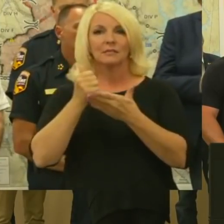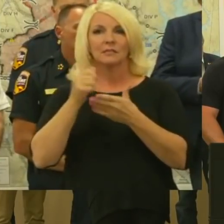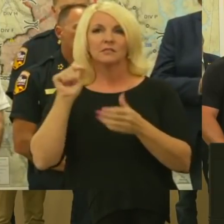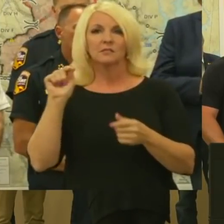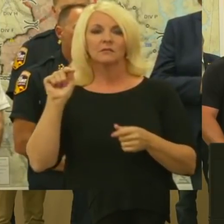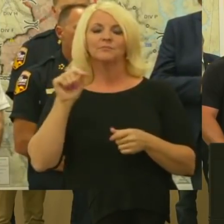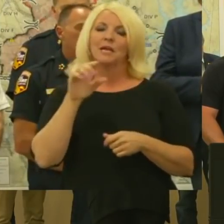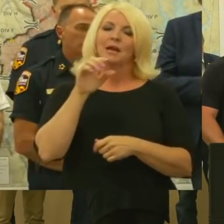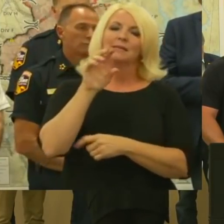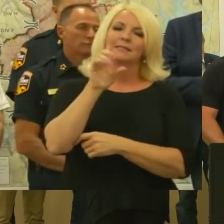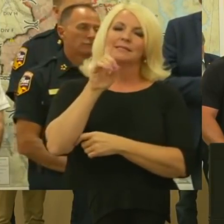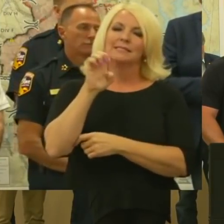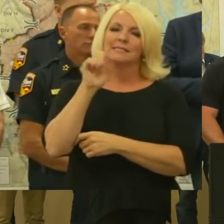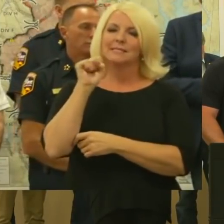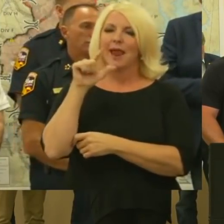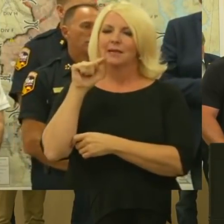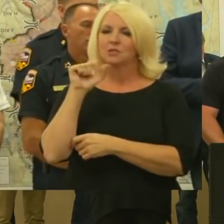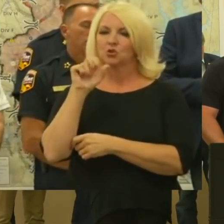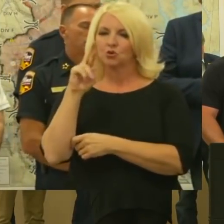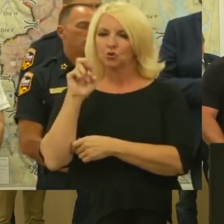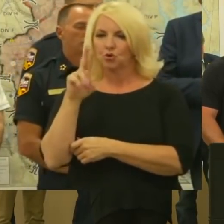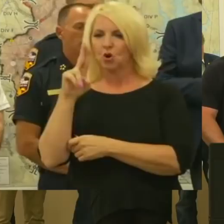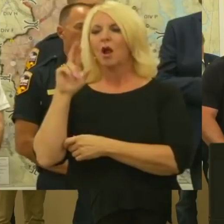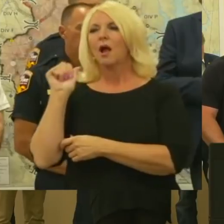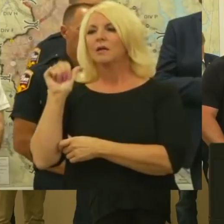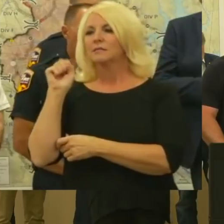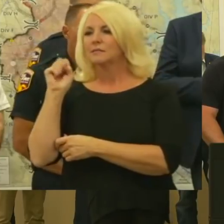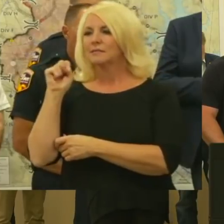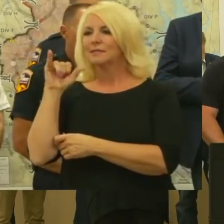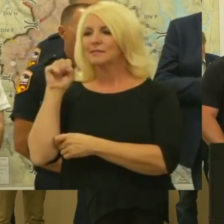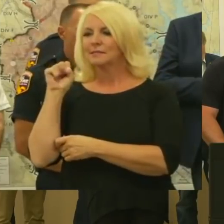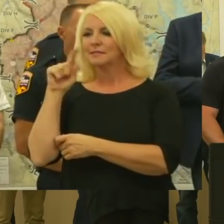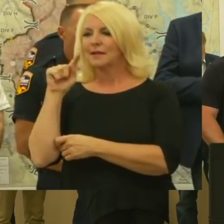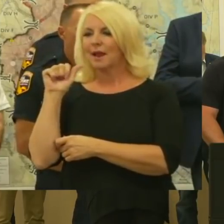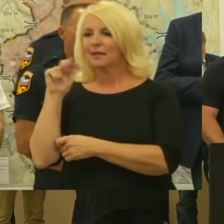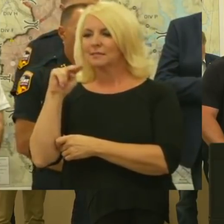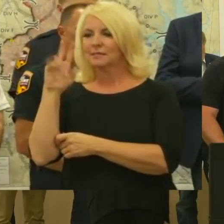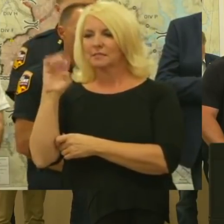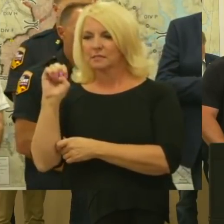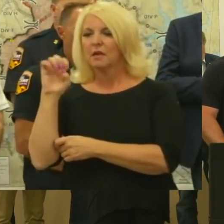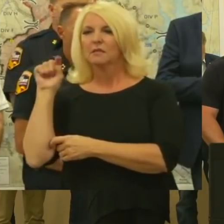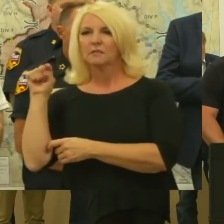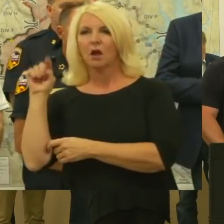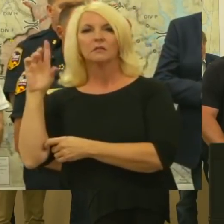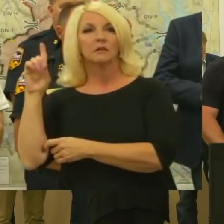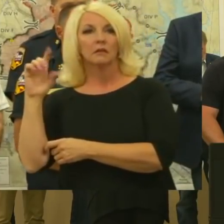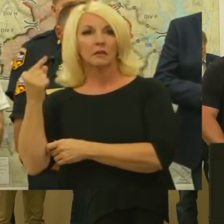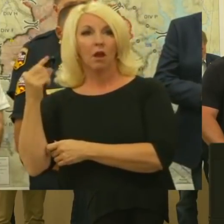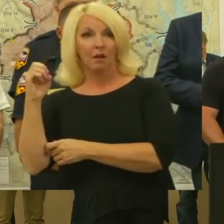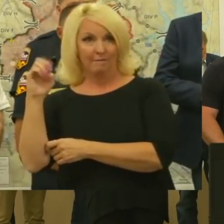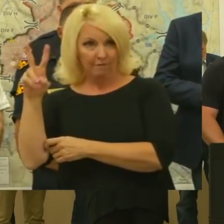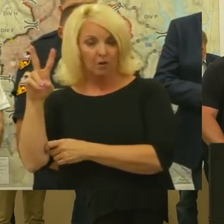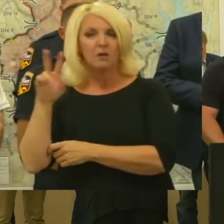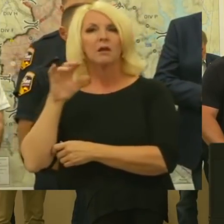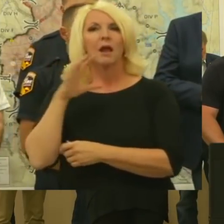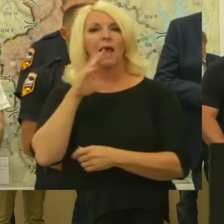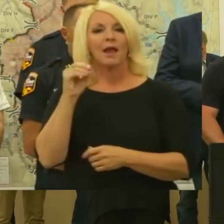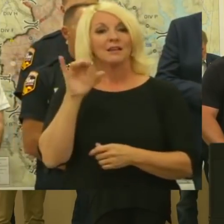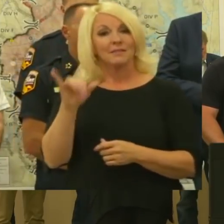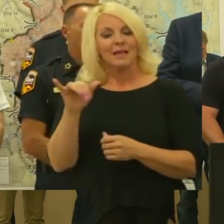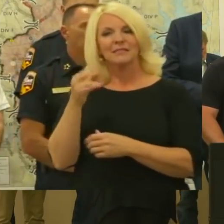recommend you register first and then go visit the Disaster Recovery Center at the Kmart on Hilltop Drive at the address the Sheriff gave.